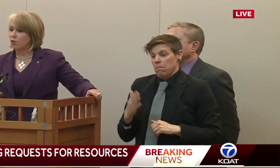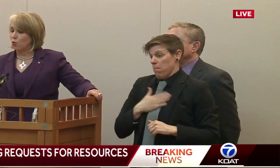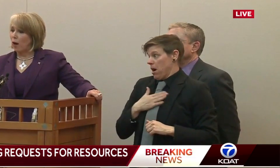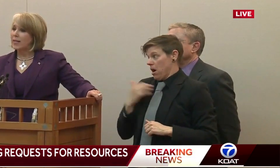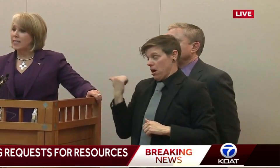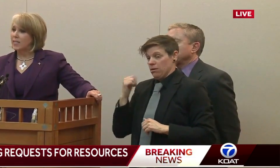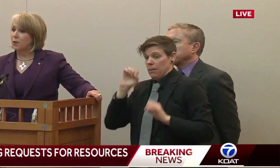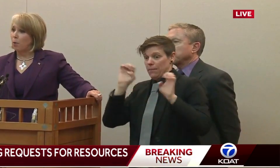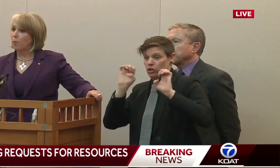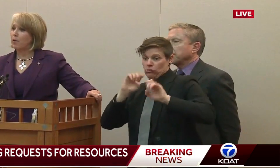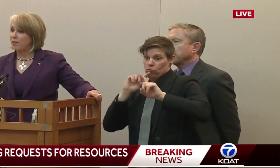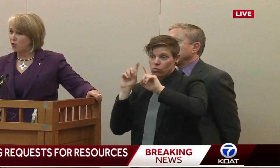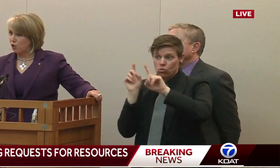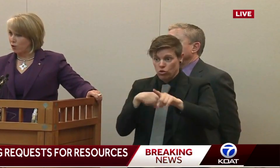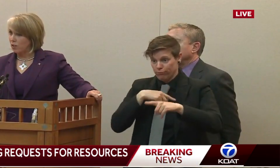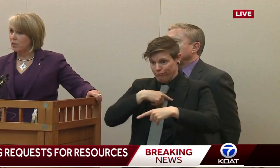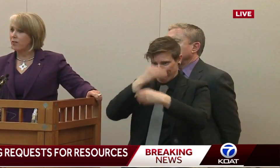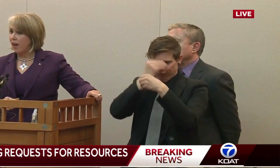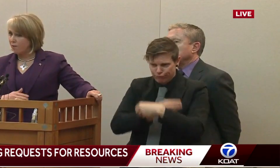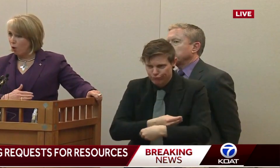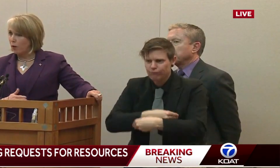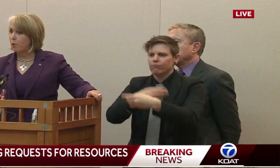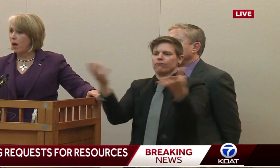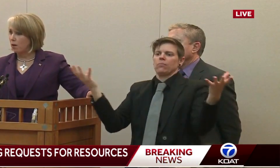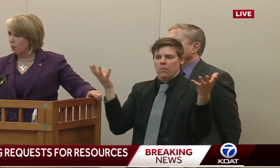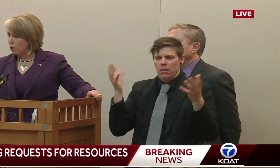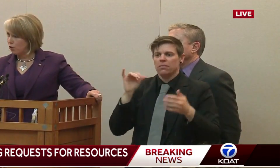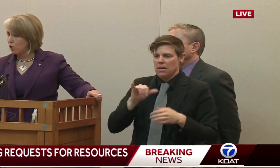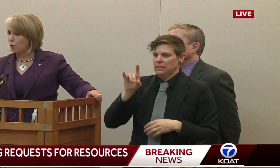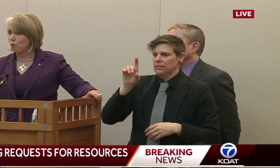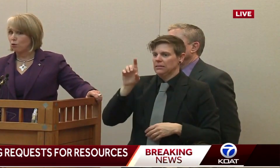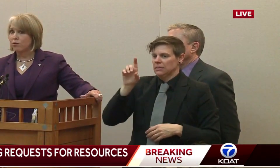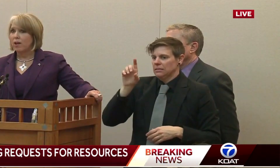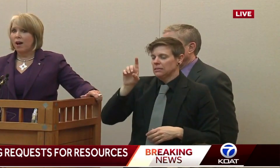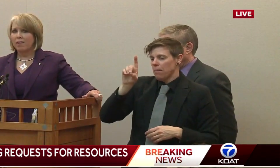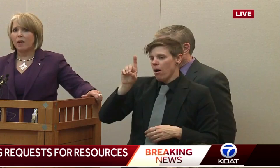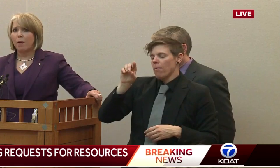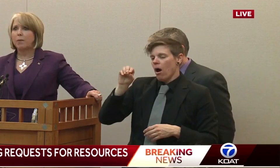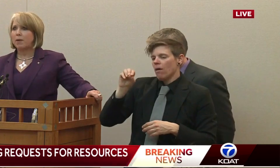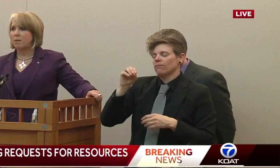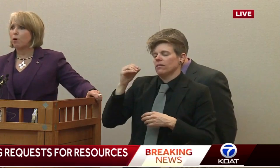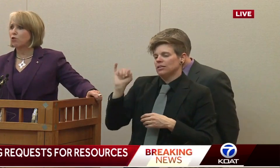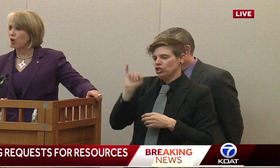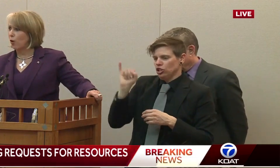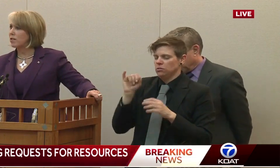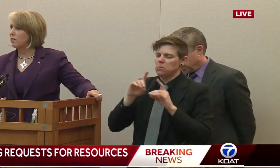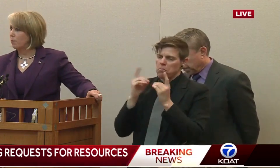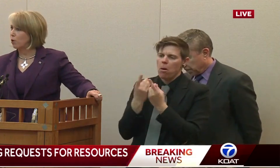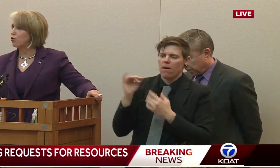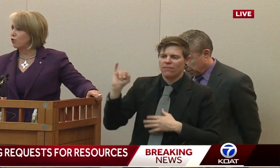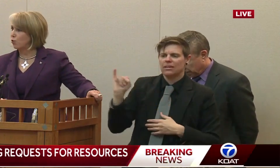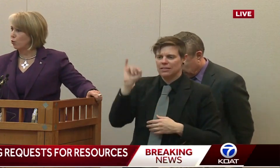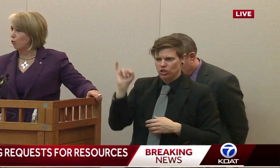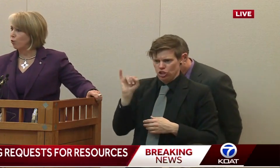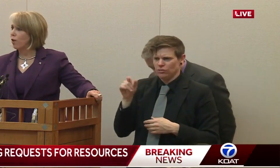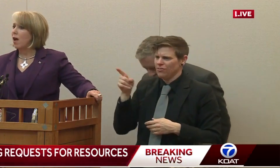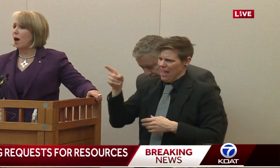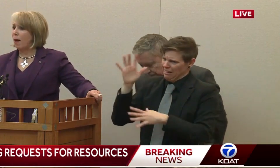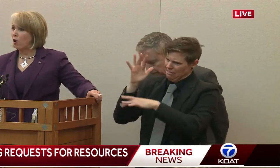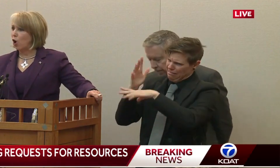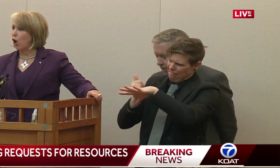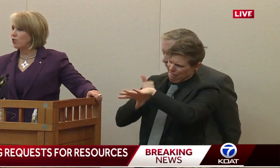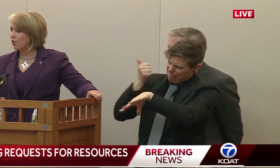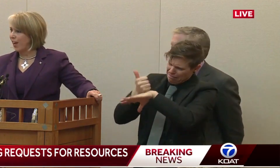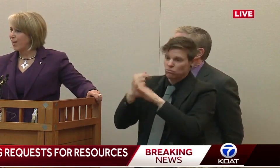directed the Department of Insurance, and they have already put out emergency rules. I think they might be the most aggressive emergency rules